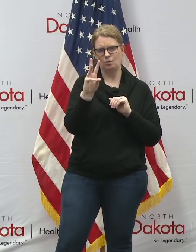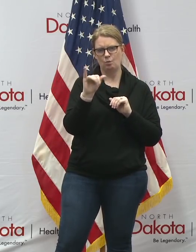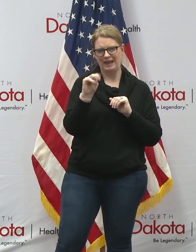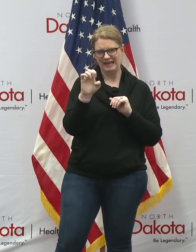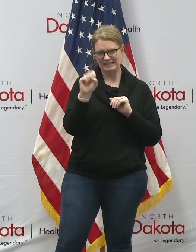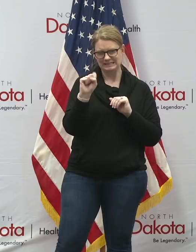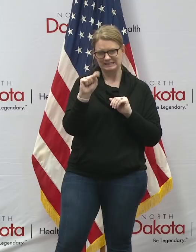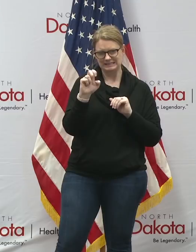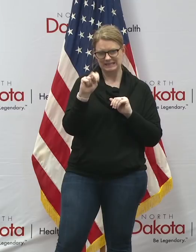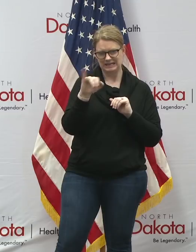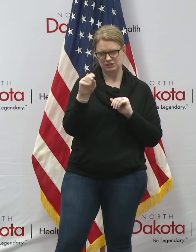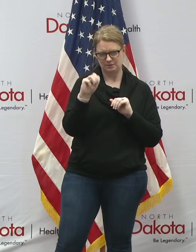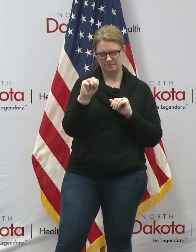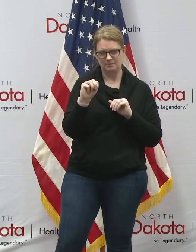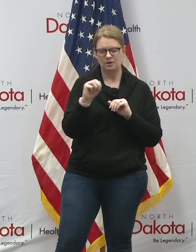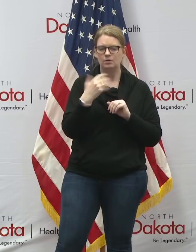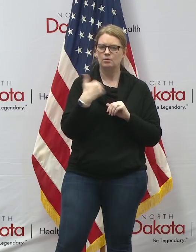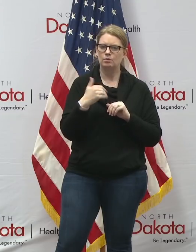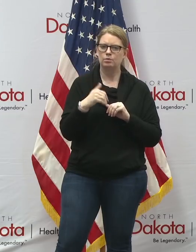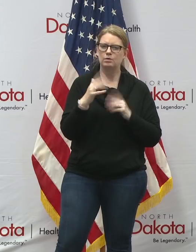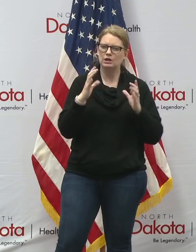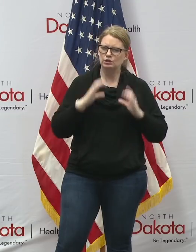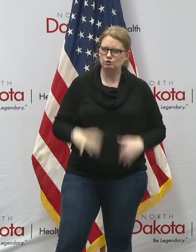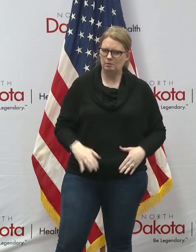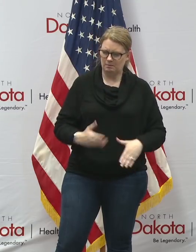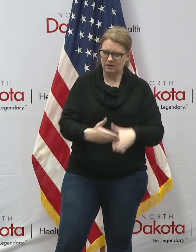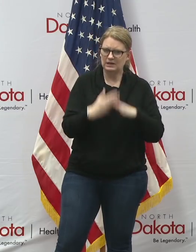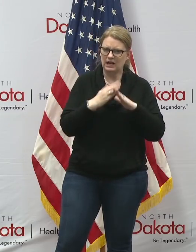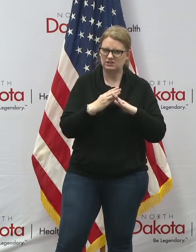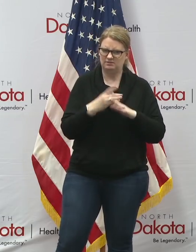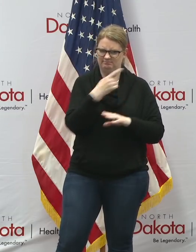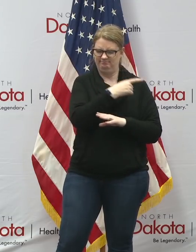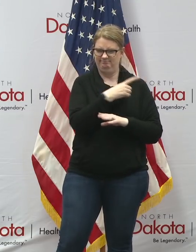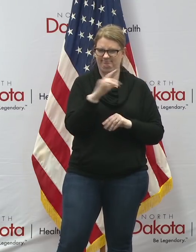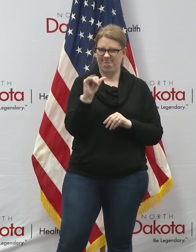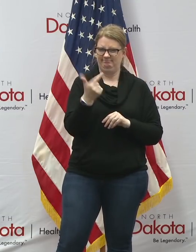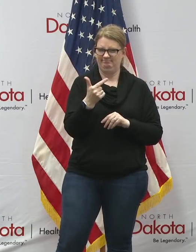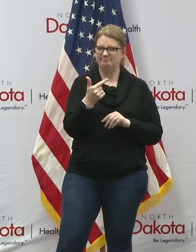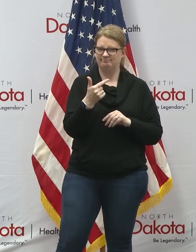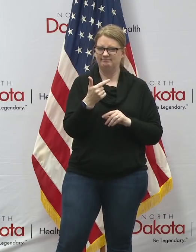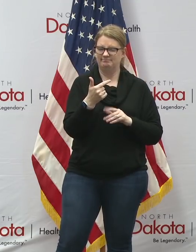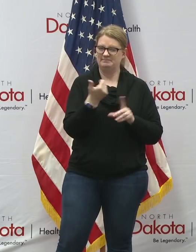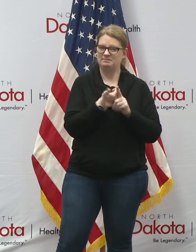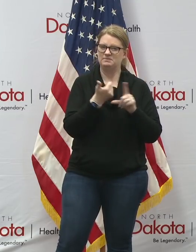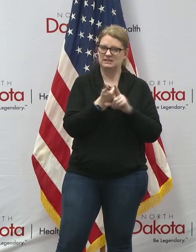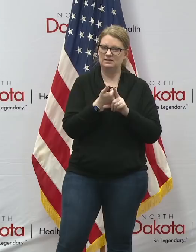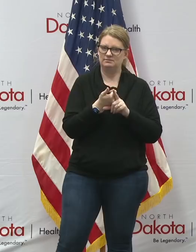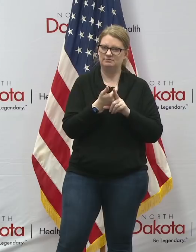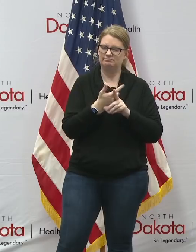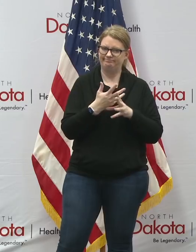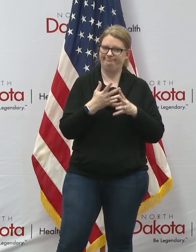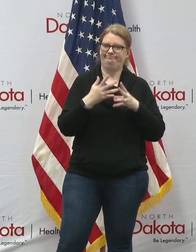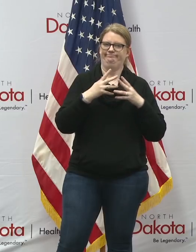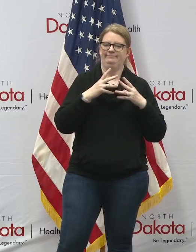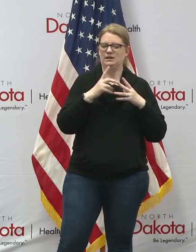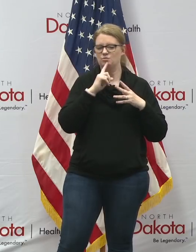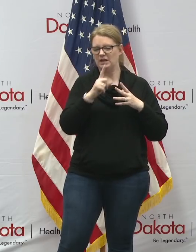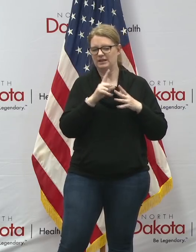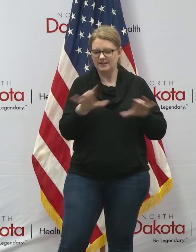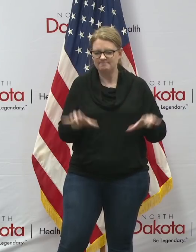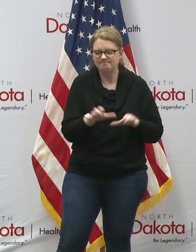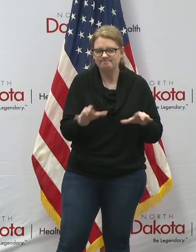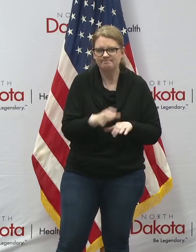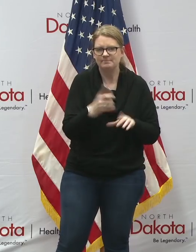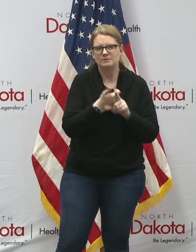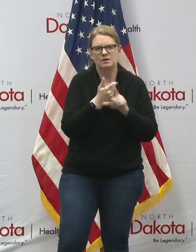is one of the the many important areas that our attorney general leads and takes takes great care and looking at he's been a great